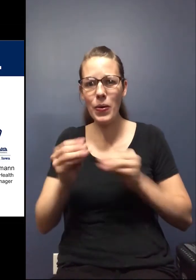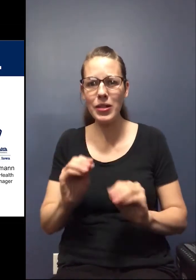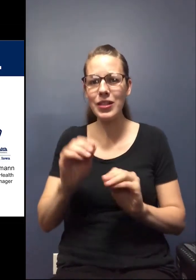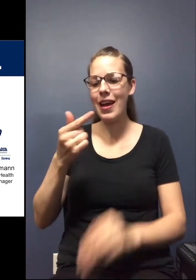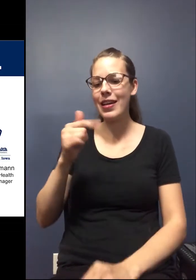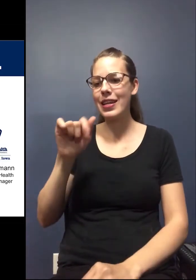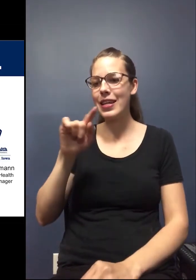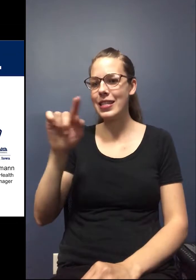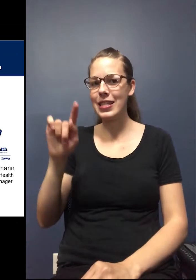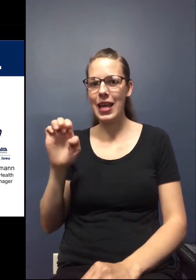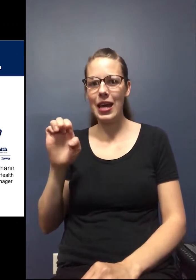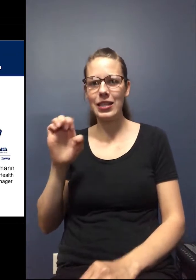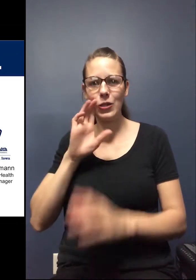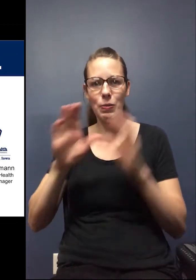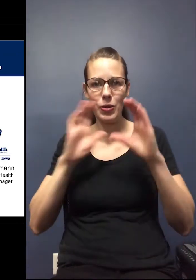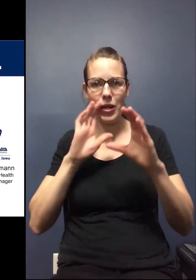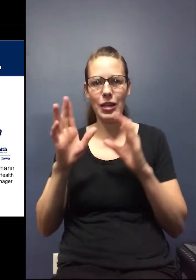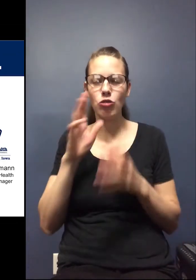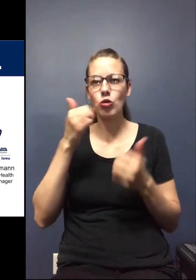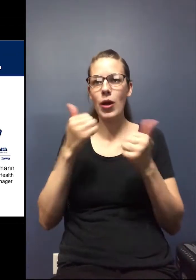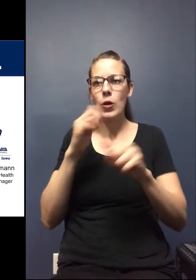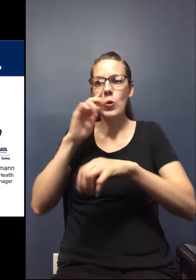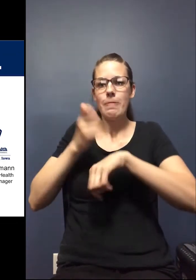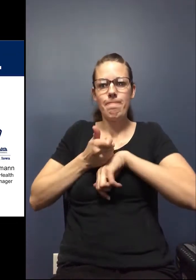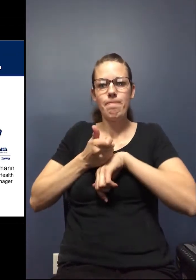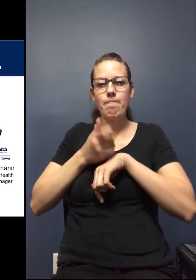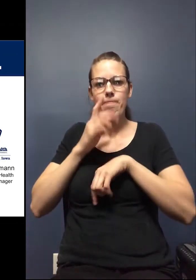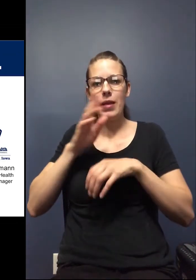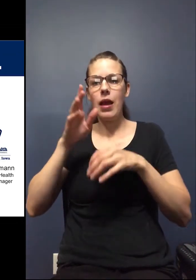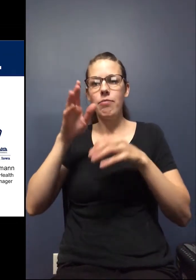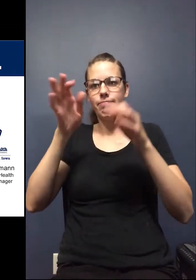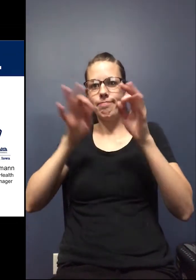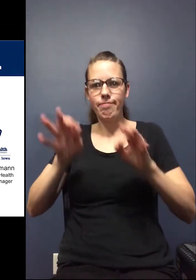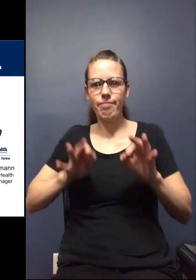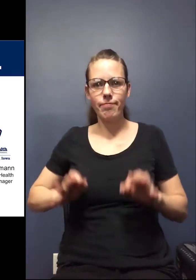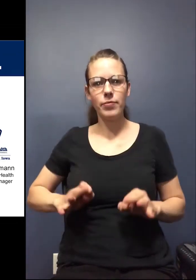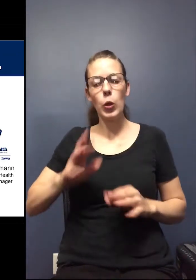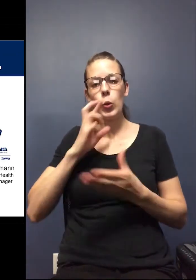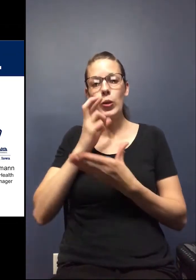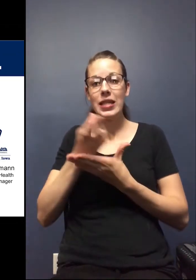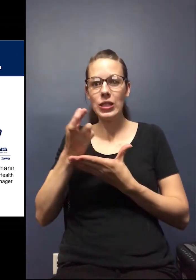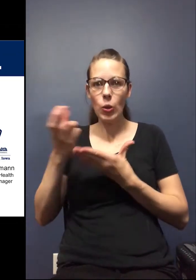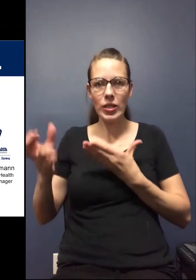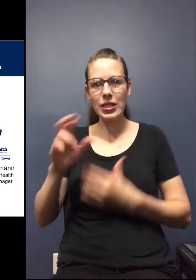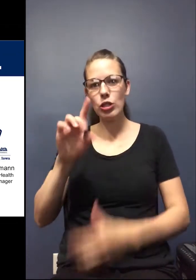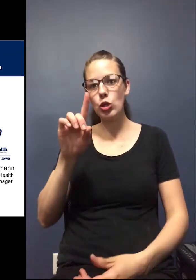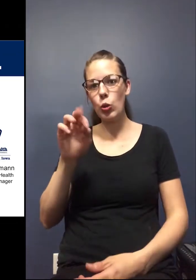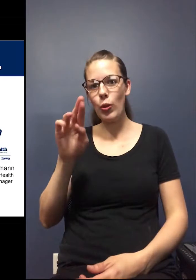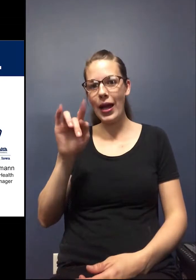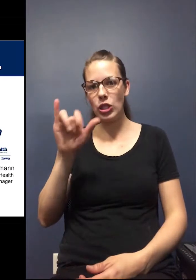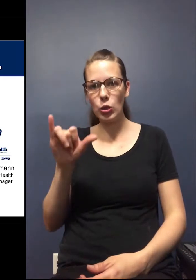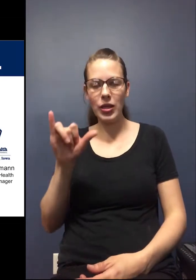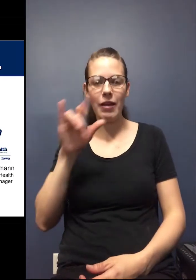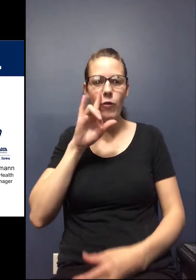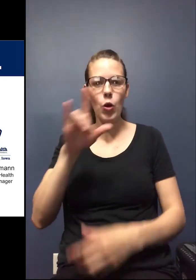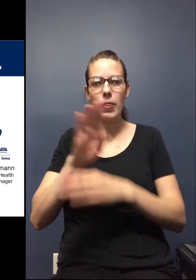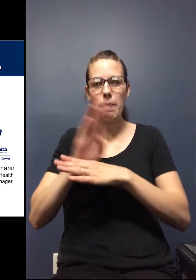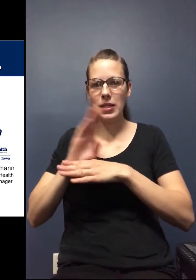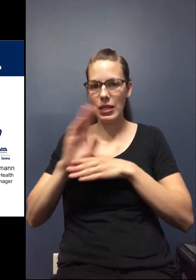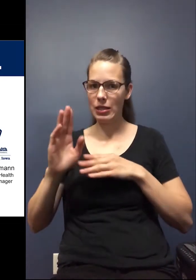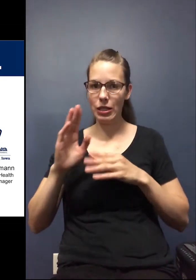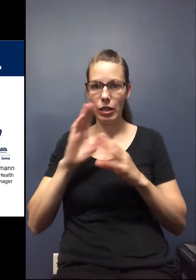and Gazette Communications to put together a directory for resources for our community, for our business community.